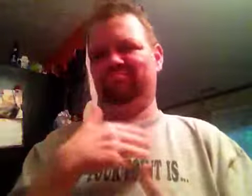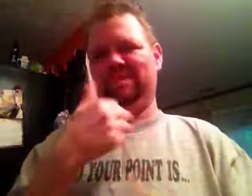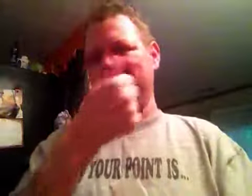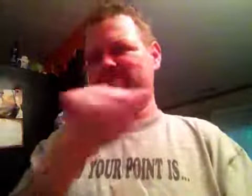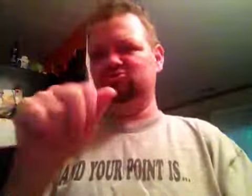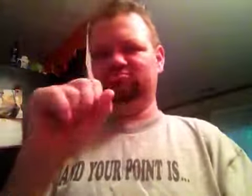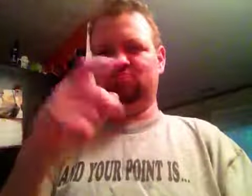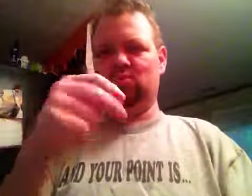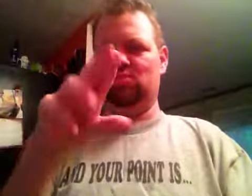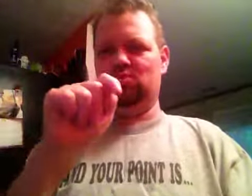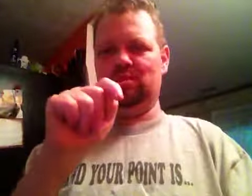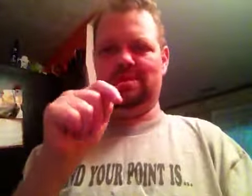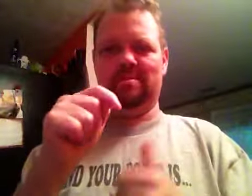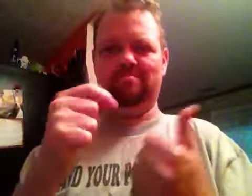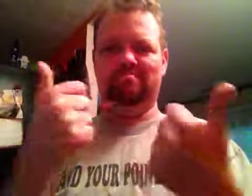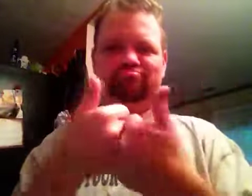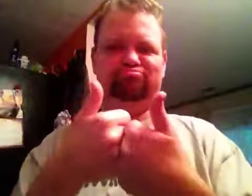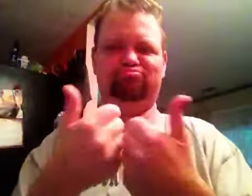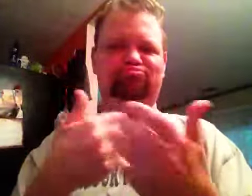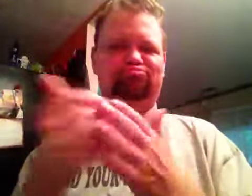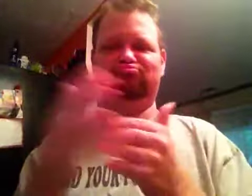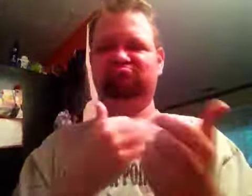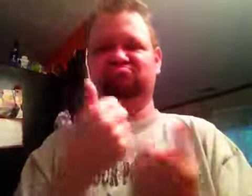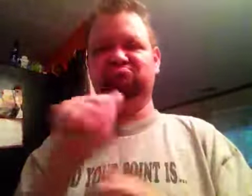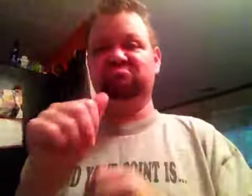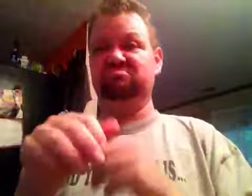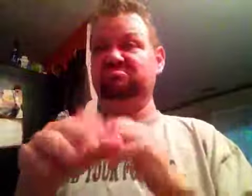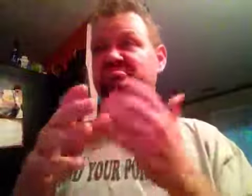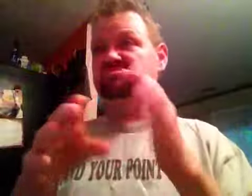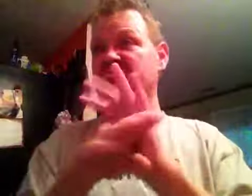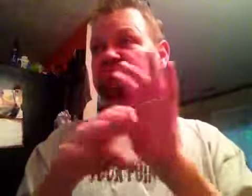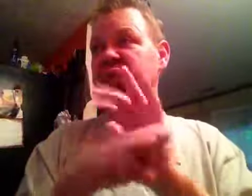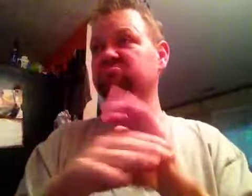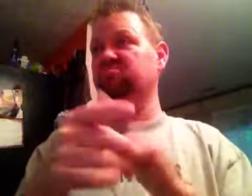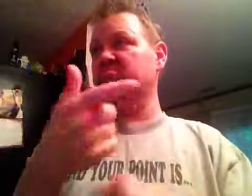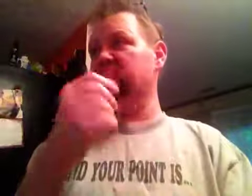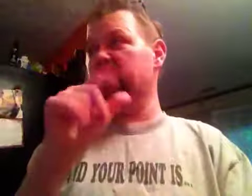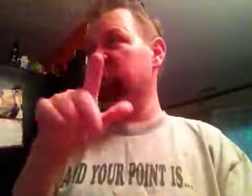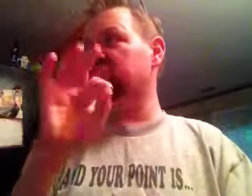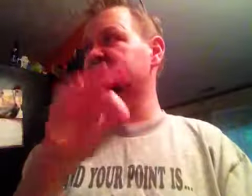I'd say it's ending. A bit from Portugal as well. It's not just due in citizenship.